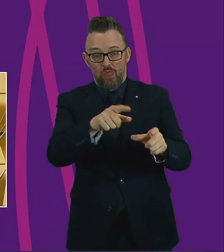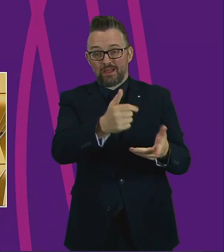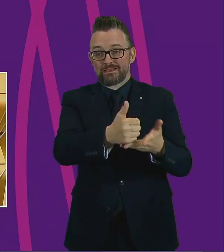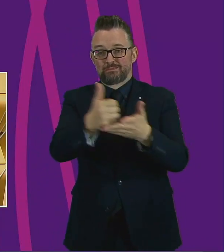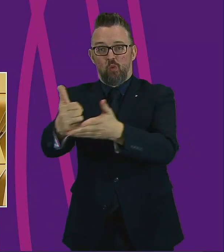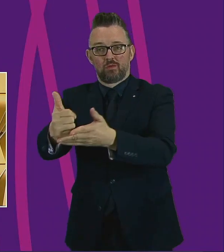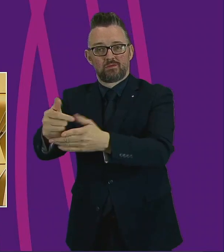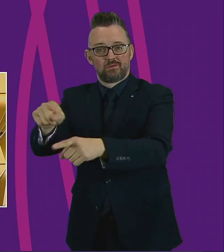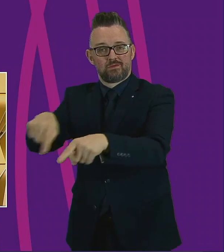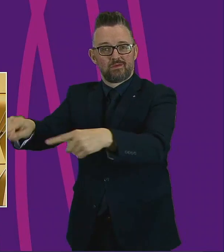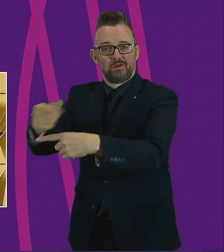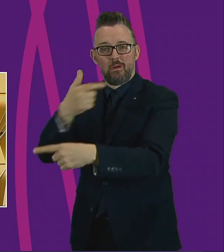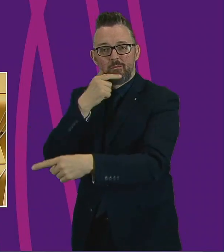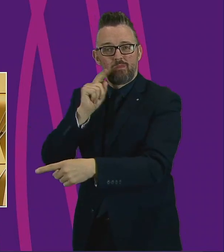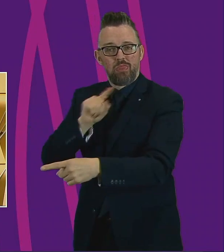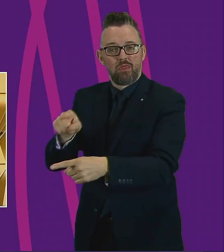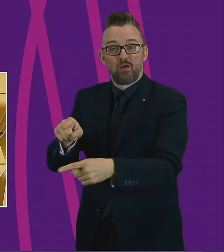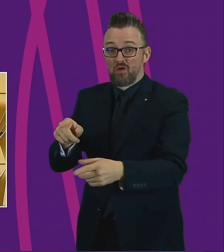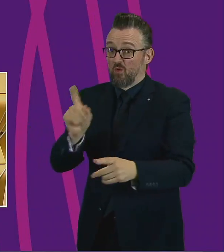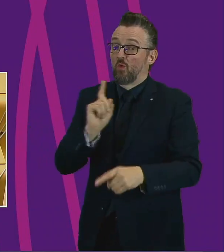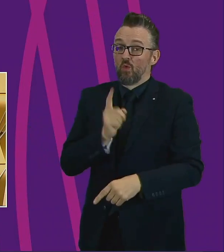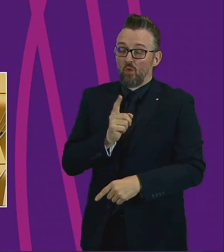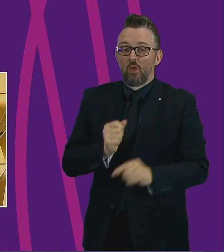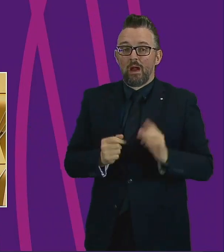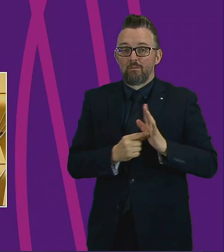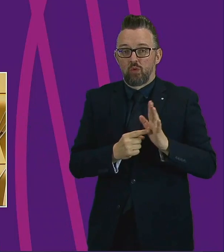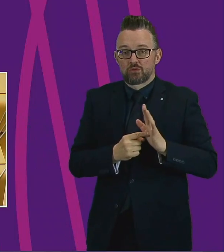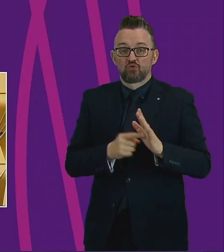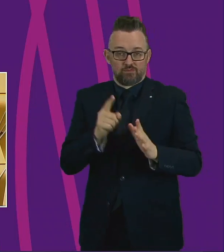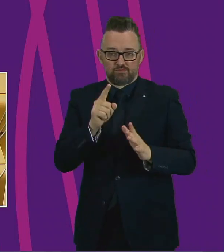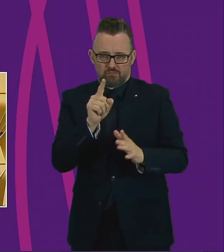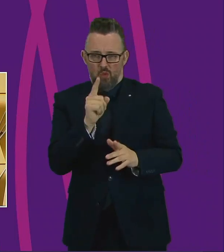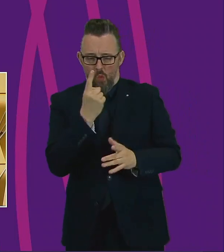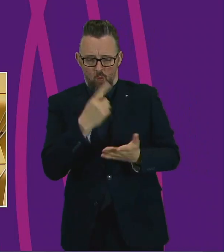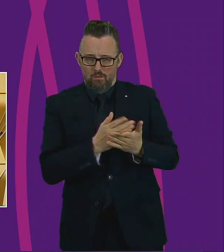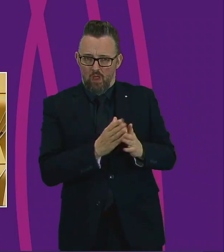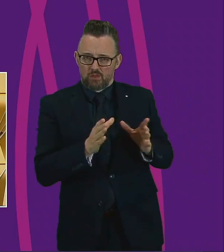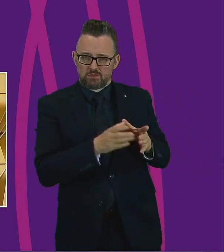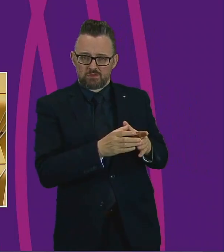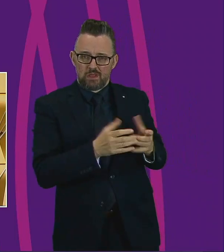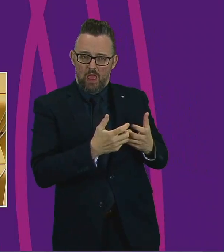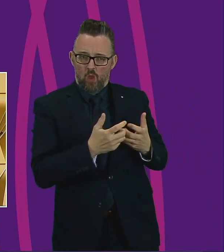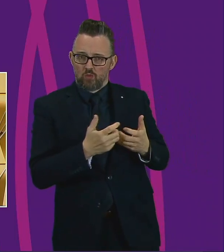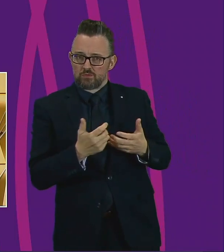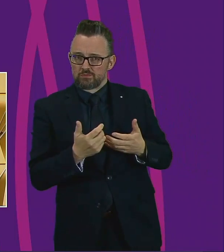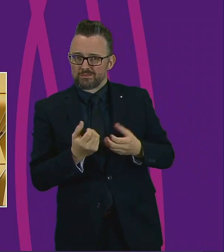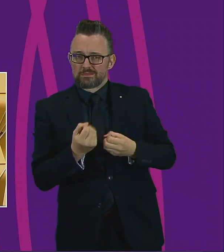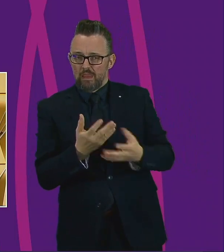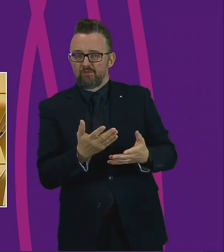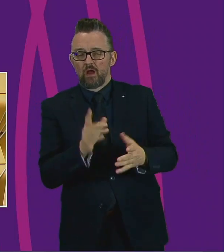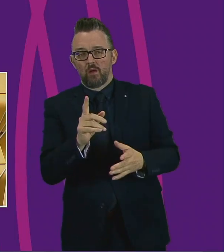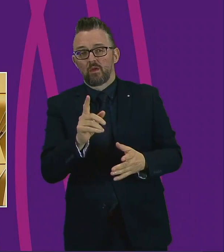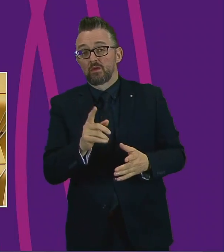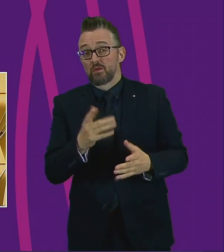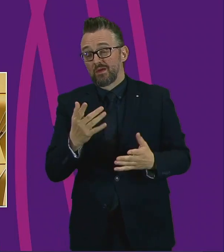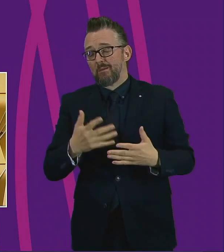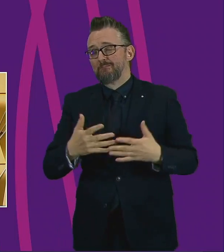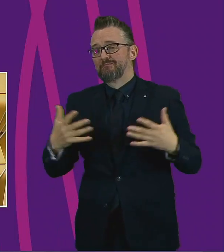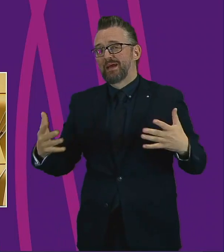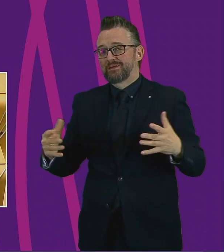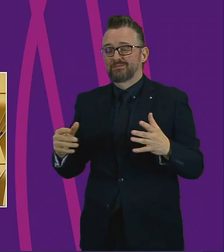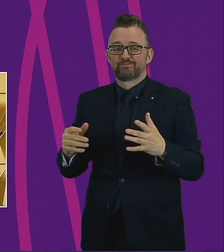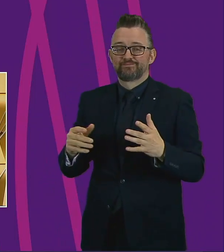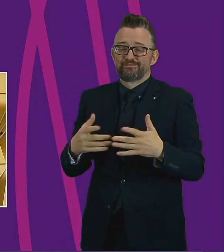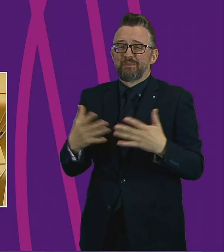communities is going to be really, really important. So that's one part in terms of helping to deliver support. But actually there's a massive issue around financial